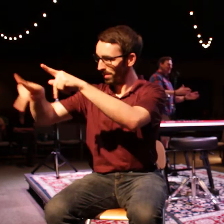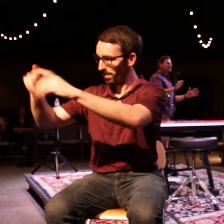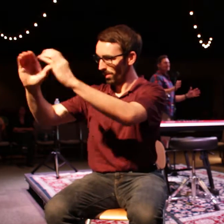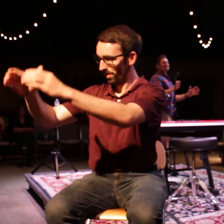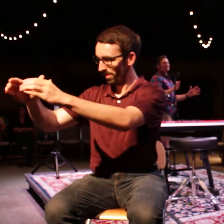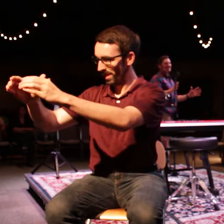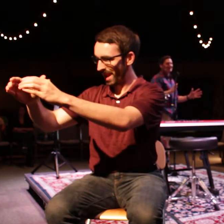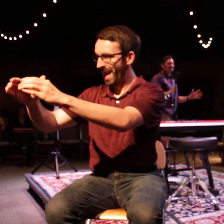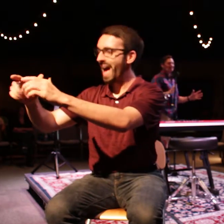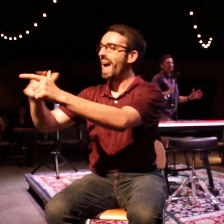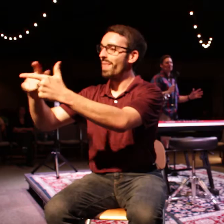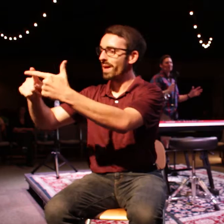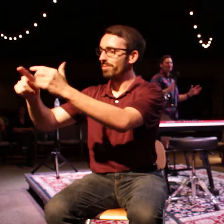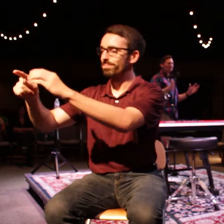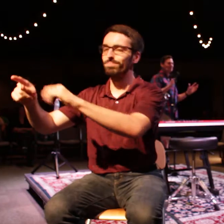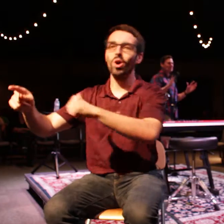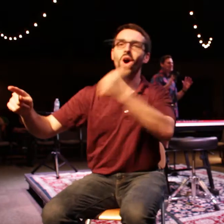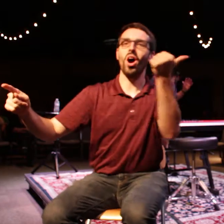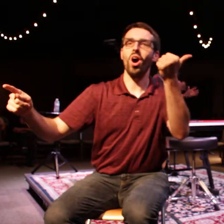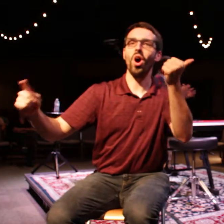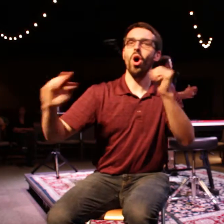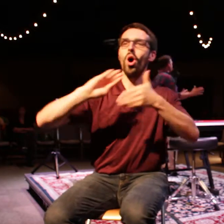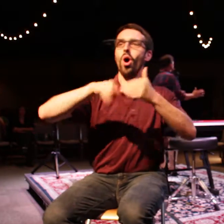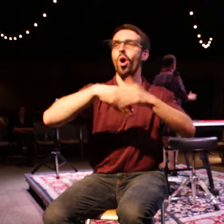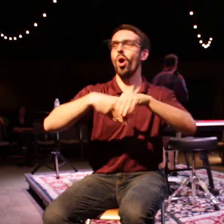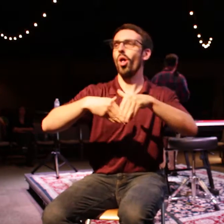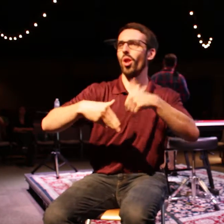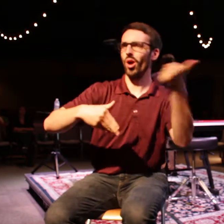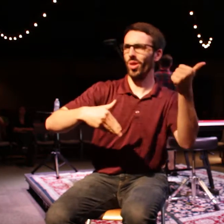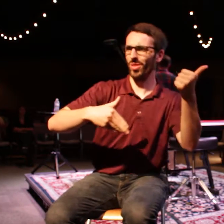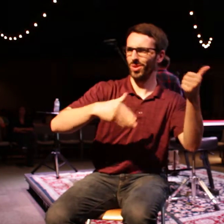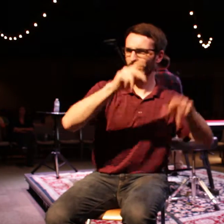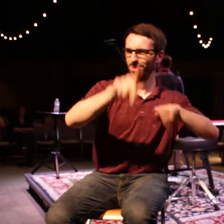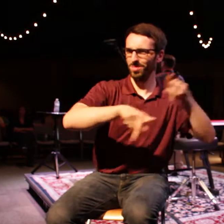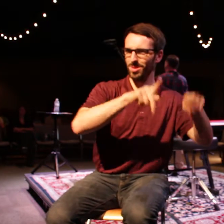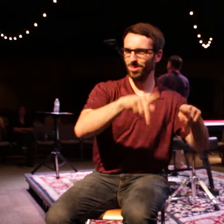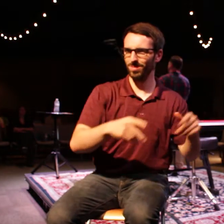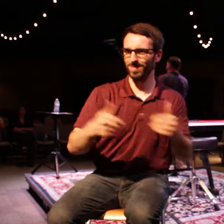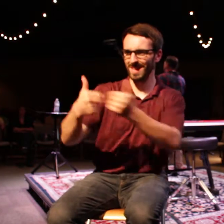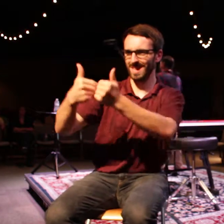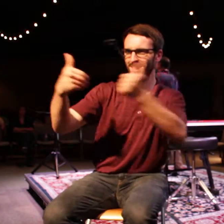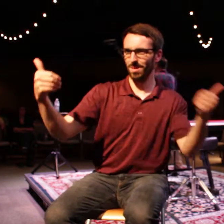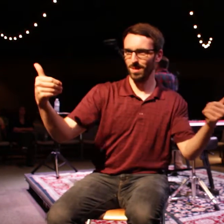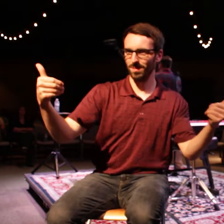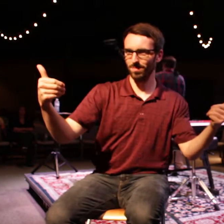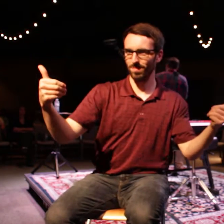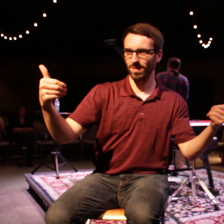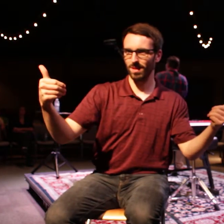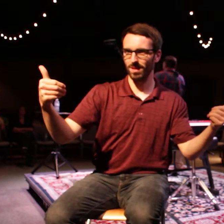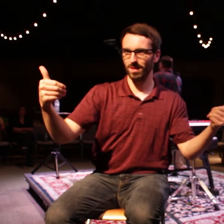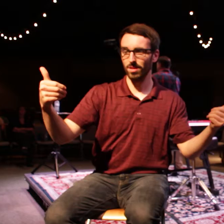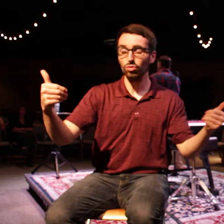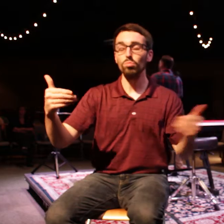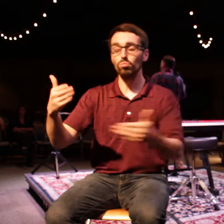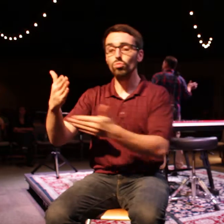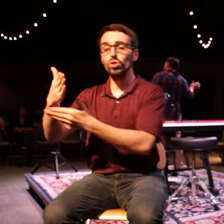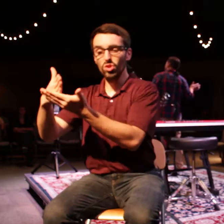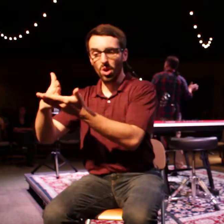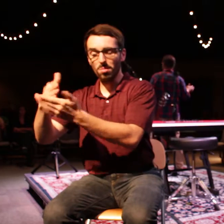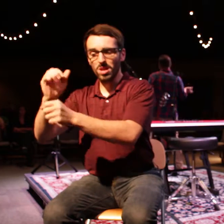unbiblical thing in the whole world. That is the craziest idea at all. There is no such thing as some jobs that are religious and sacred and holy and other jobs that are just,